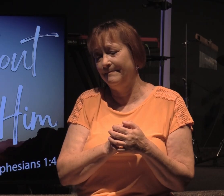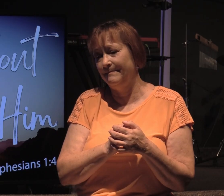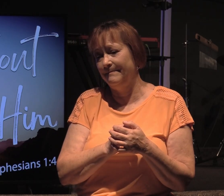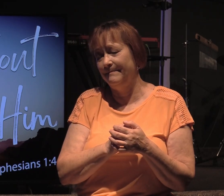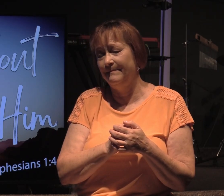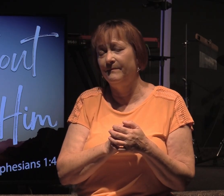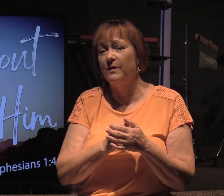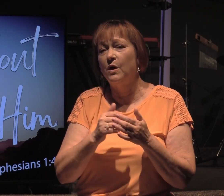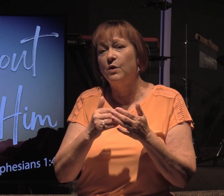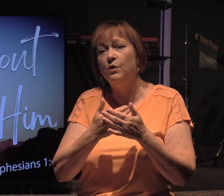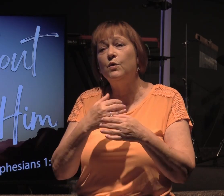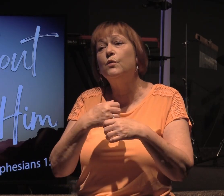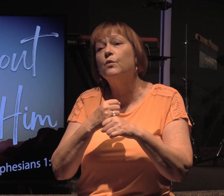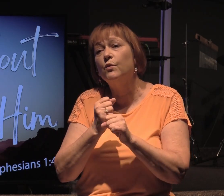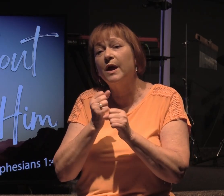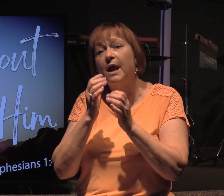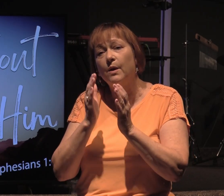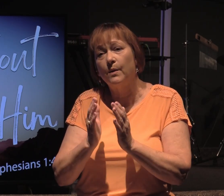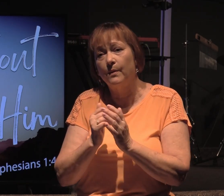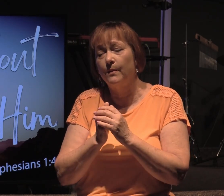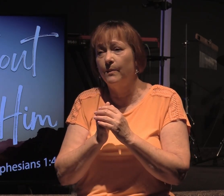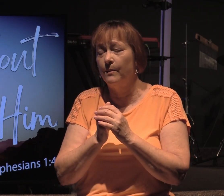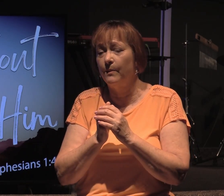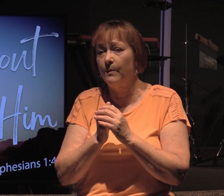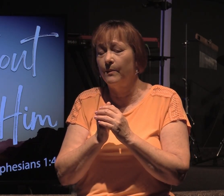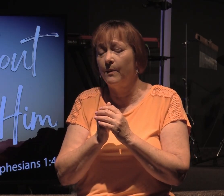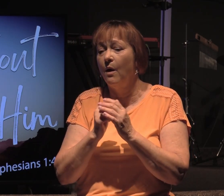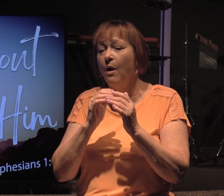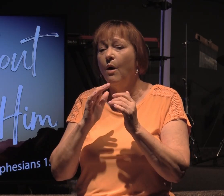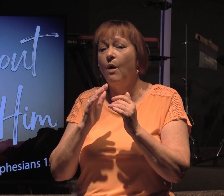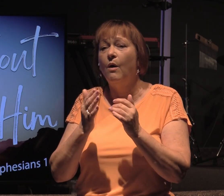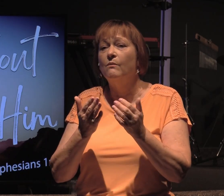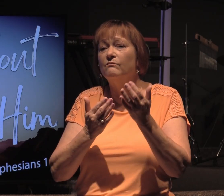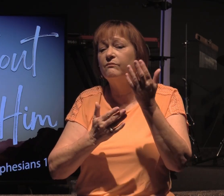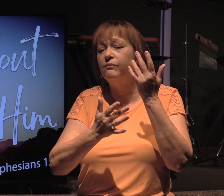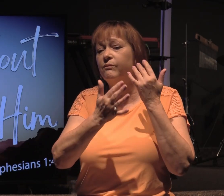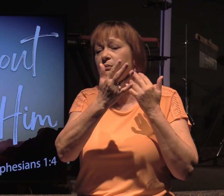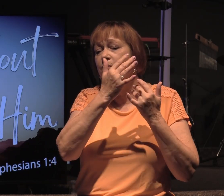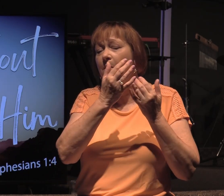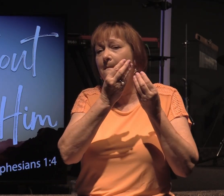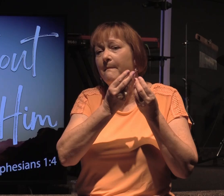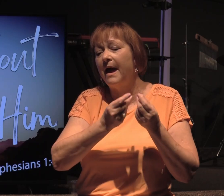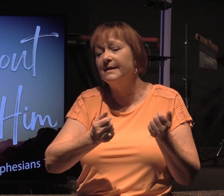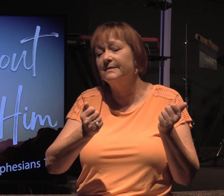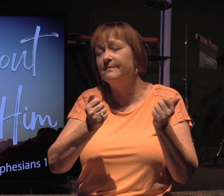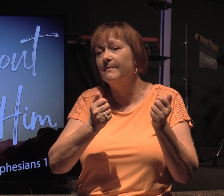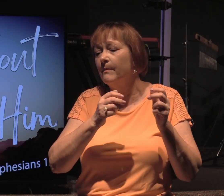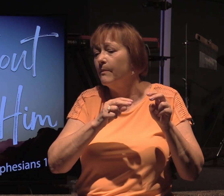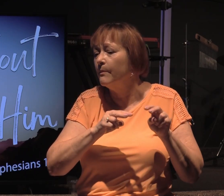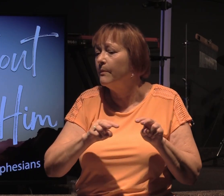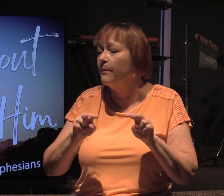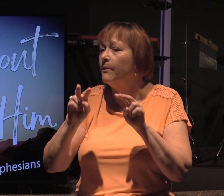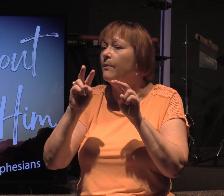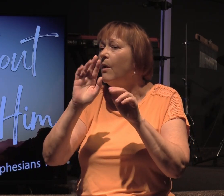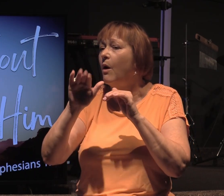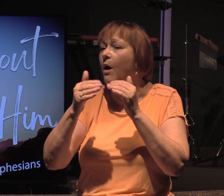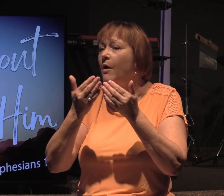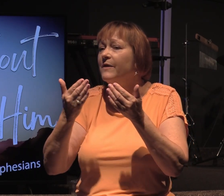Your new creation all the things have passed away behold all things become new.